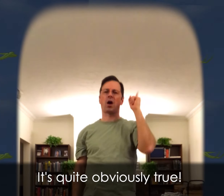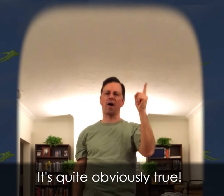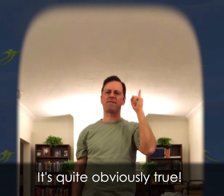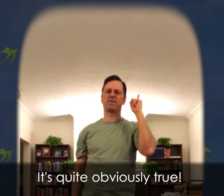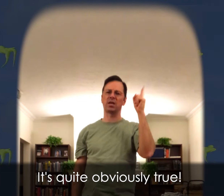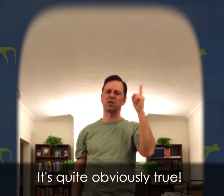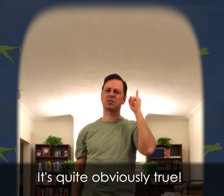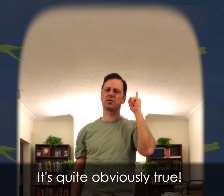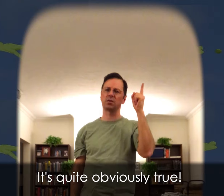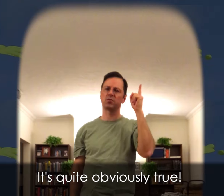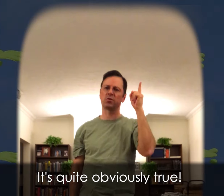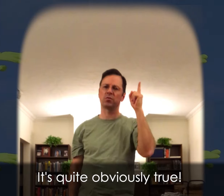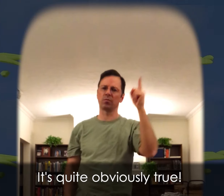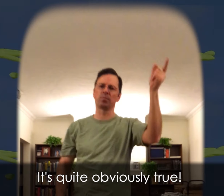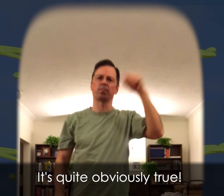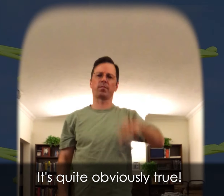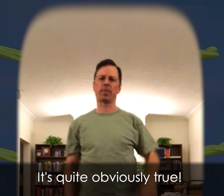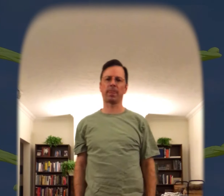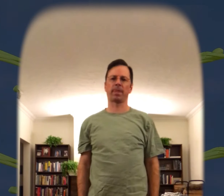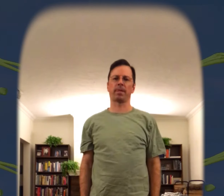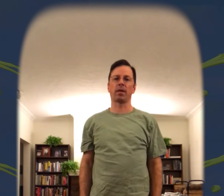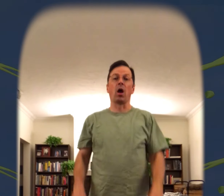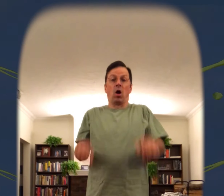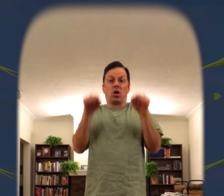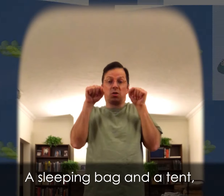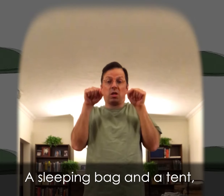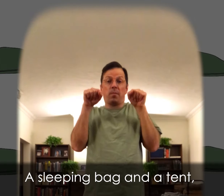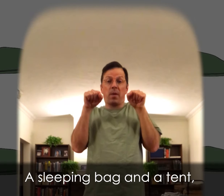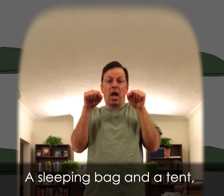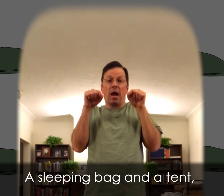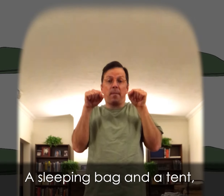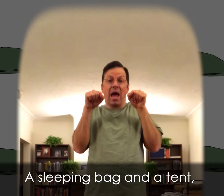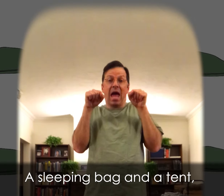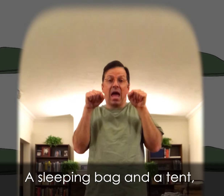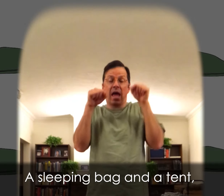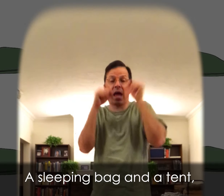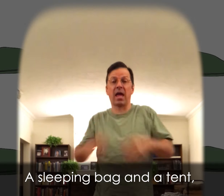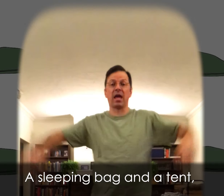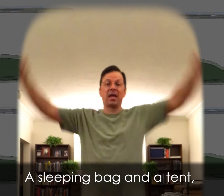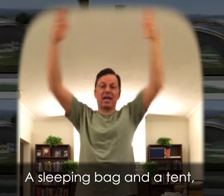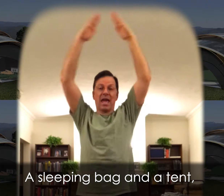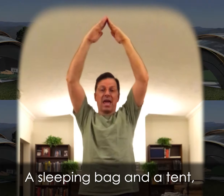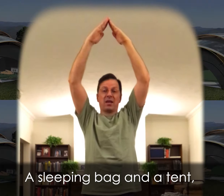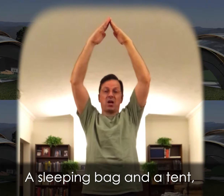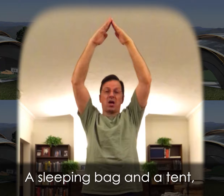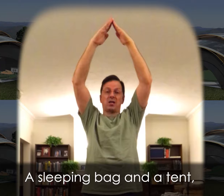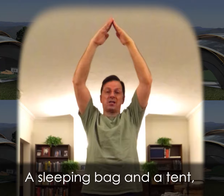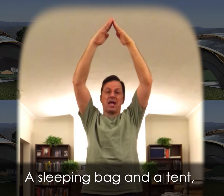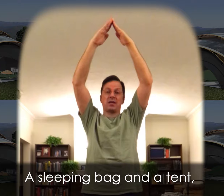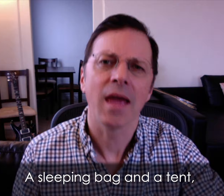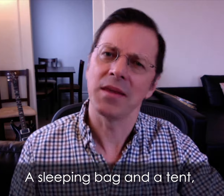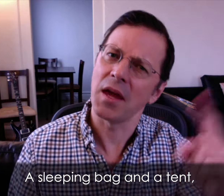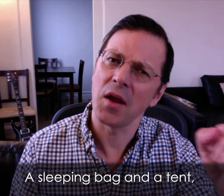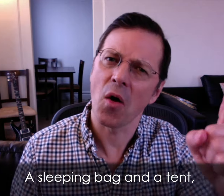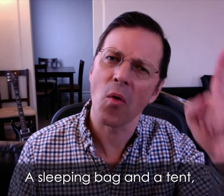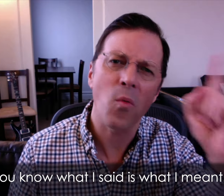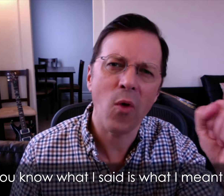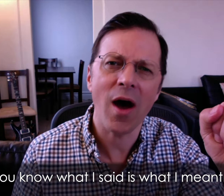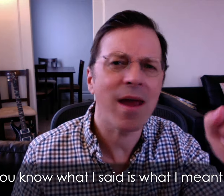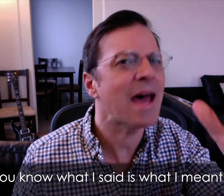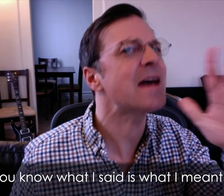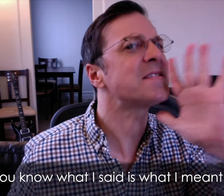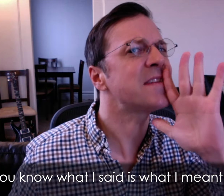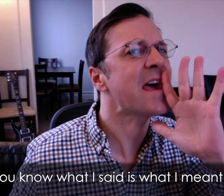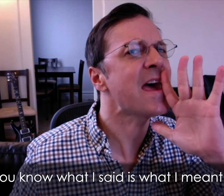obviously true A sleeping bag and a tent You know